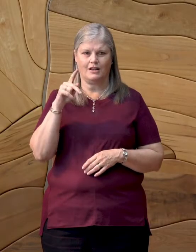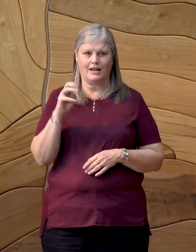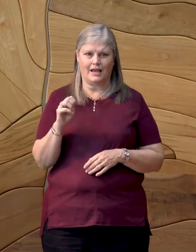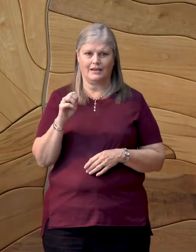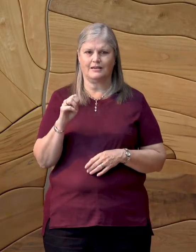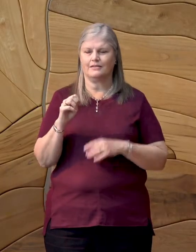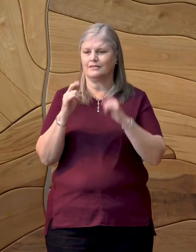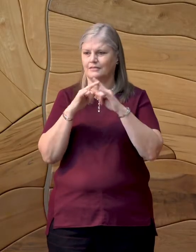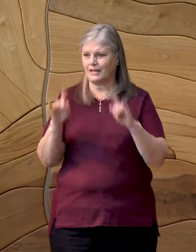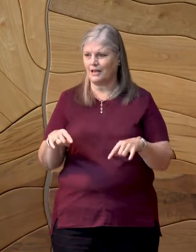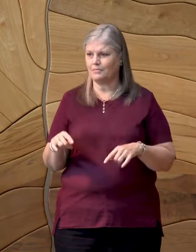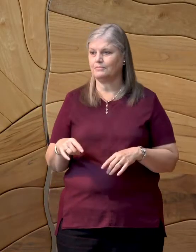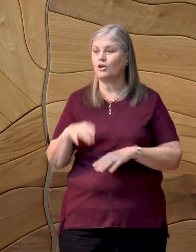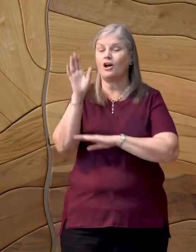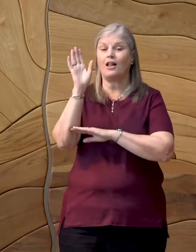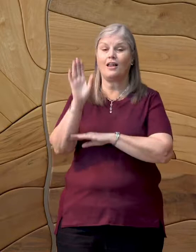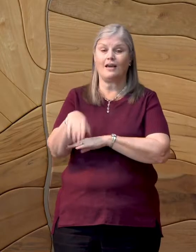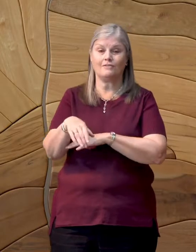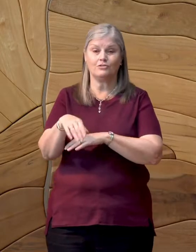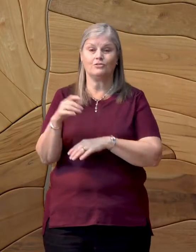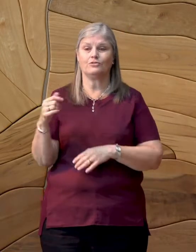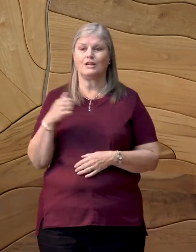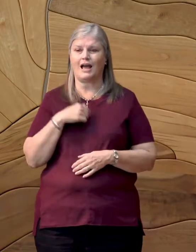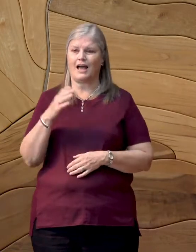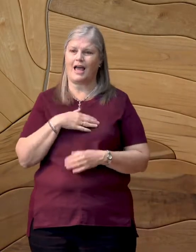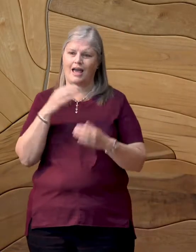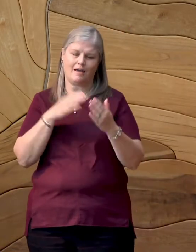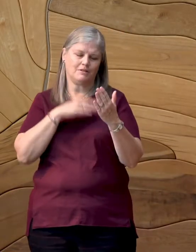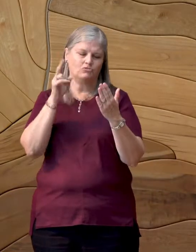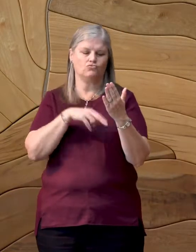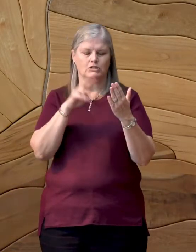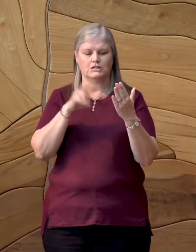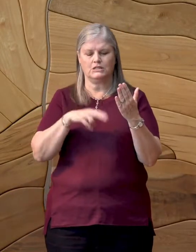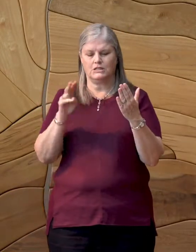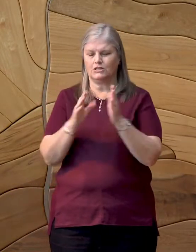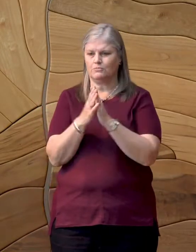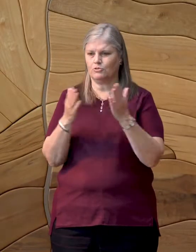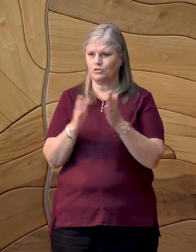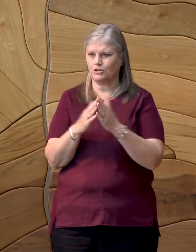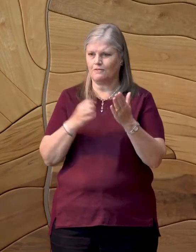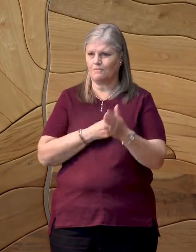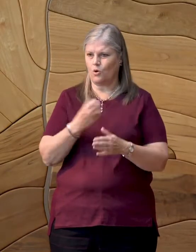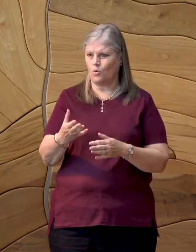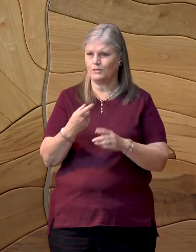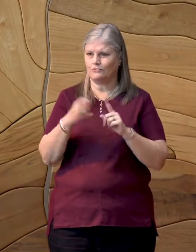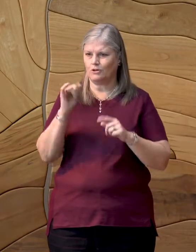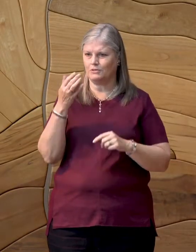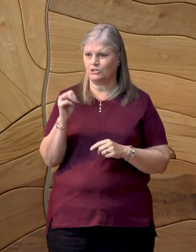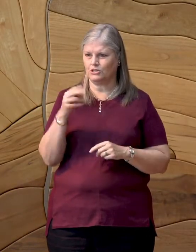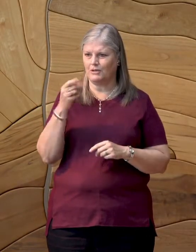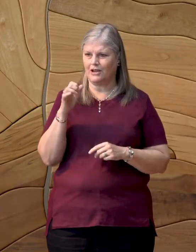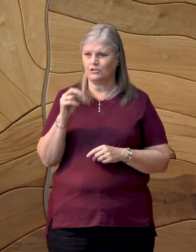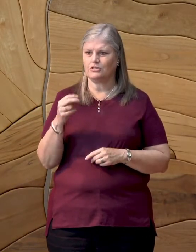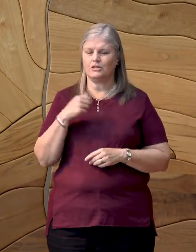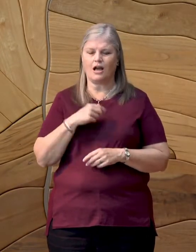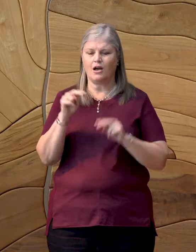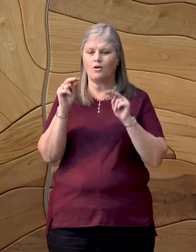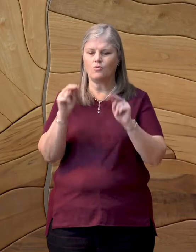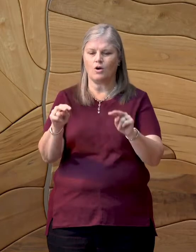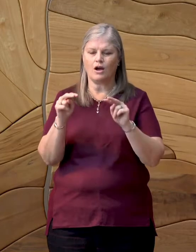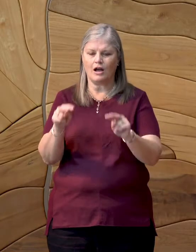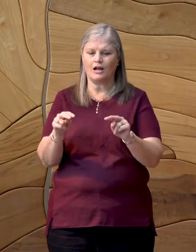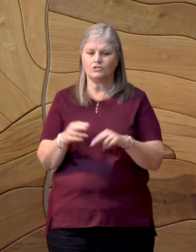afternoon, I happily crawl through a book of Jim Harrison's poems and watch a tawny, fat